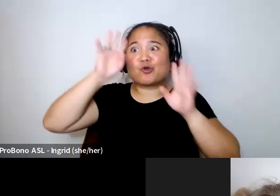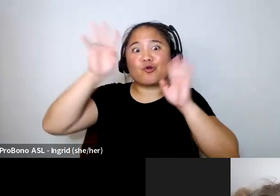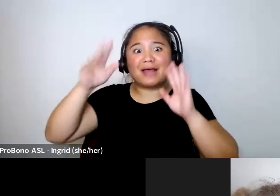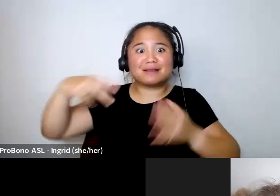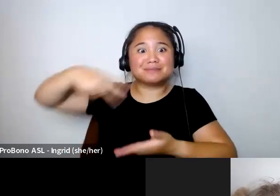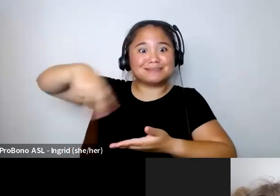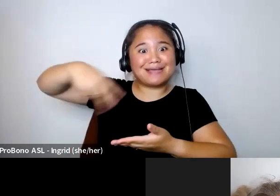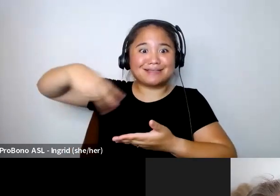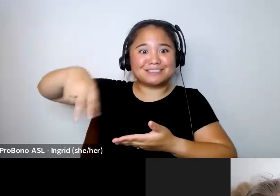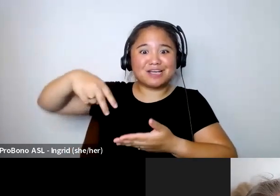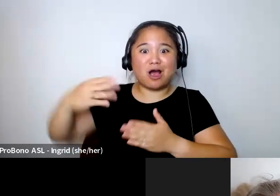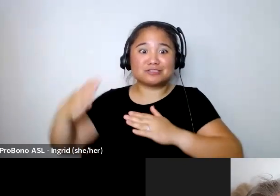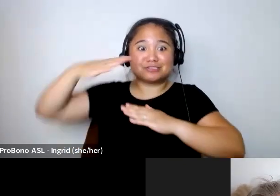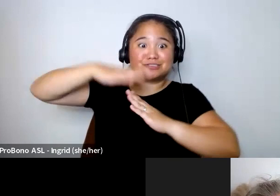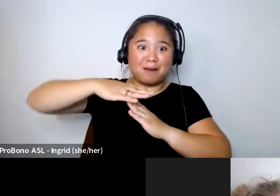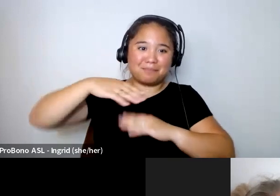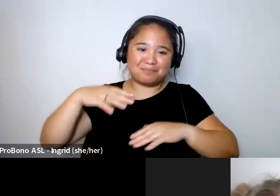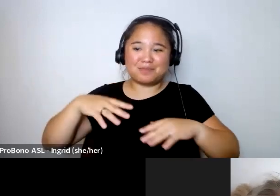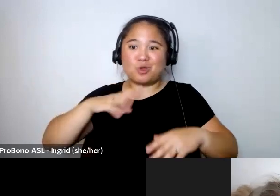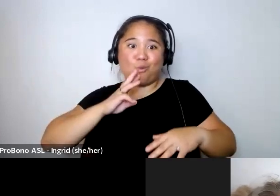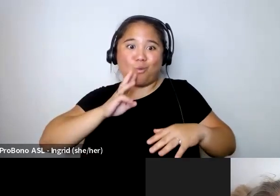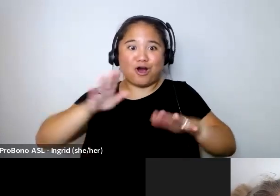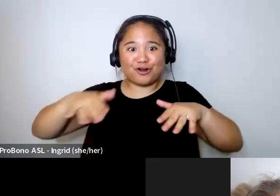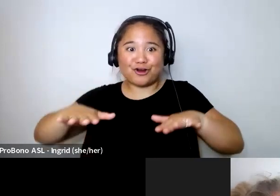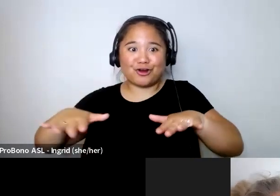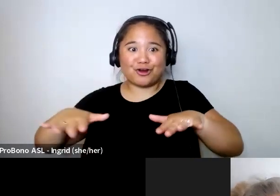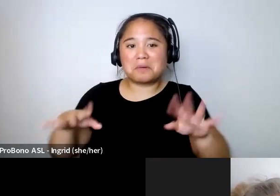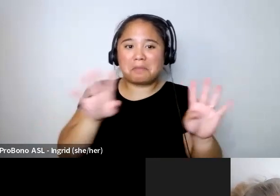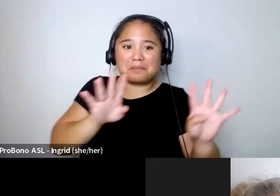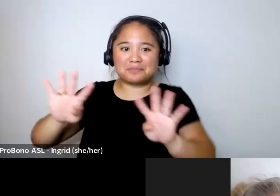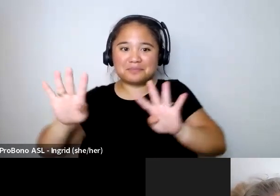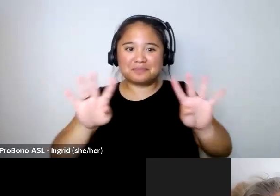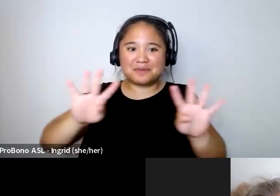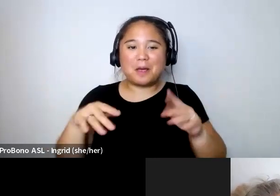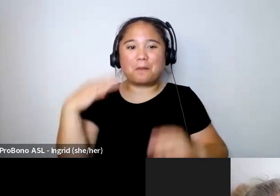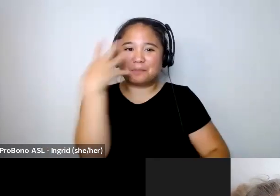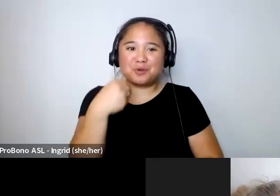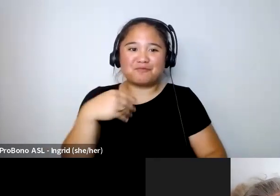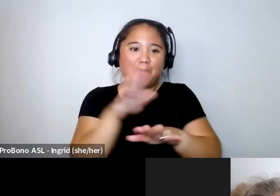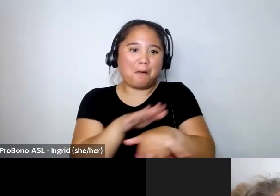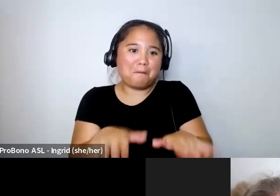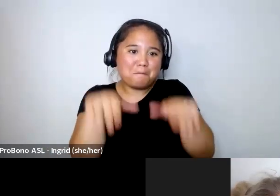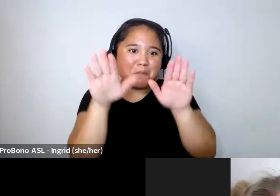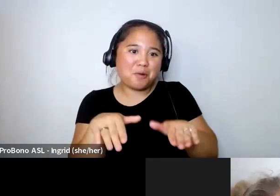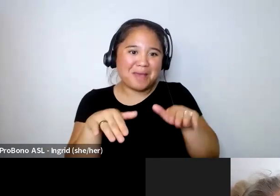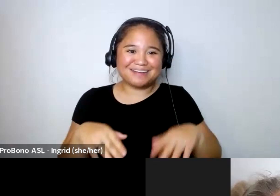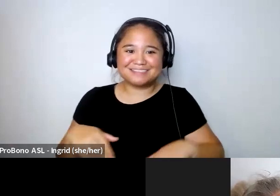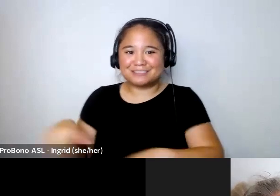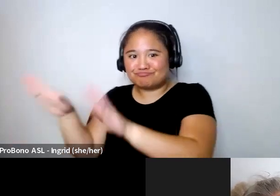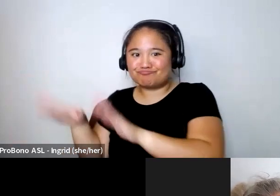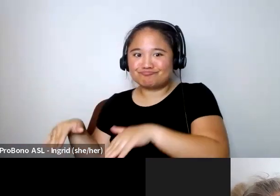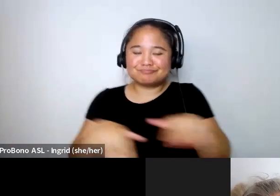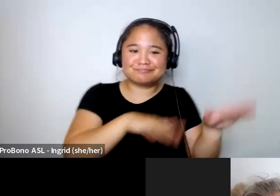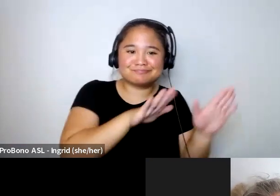on top of the water with beautiful mermaids next to them it all depends on how you see ai